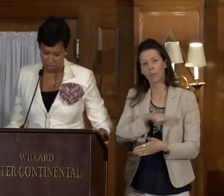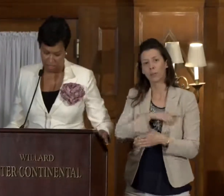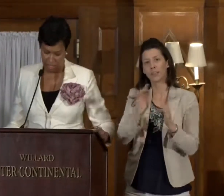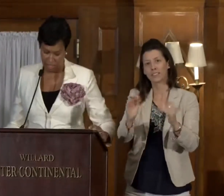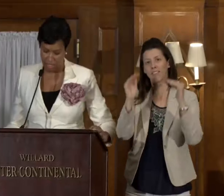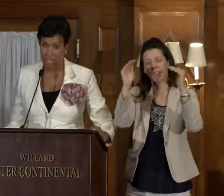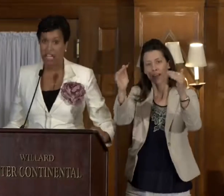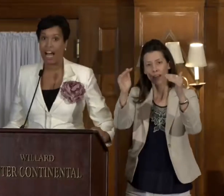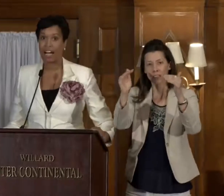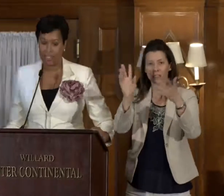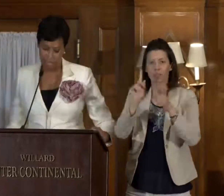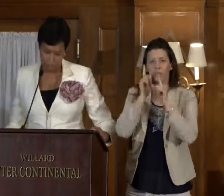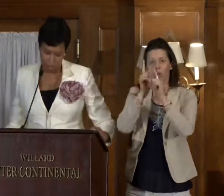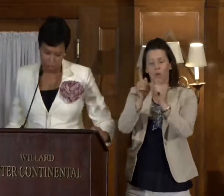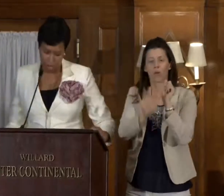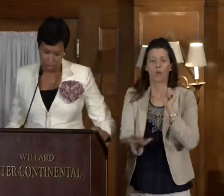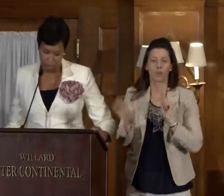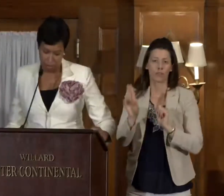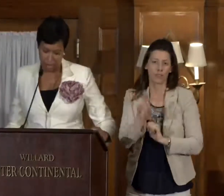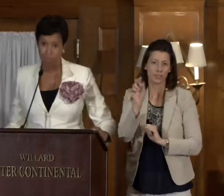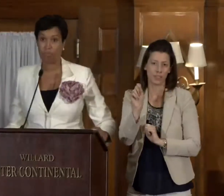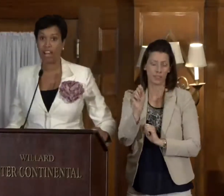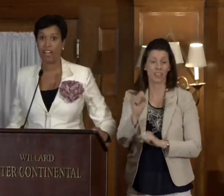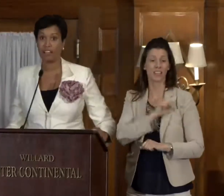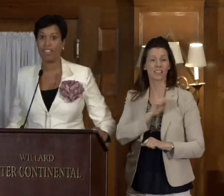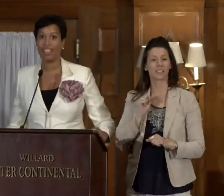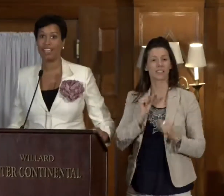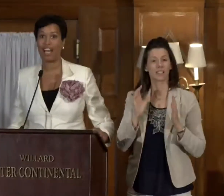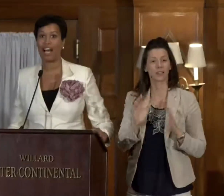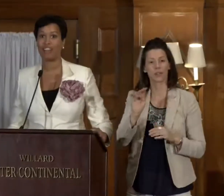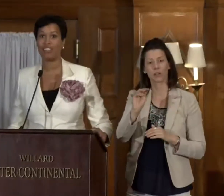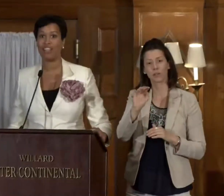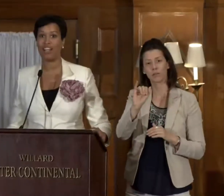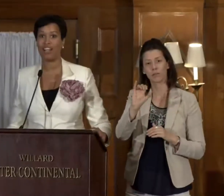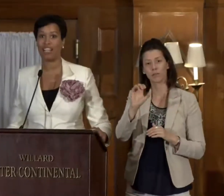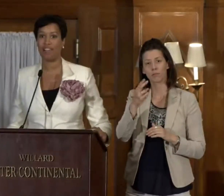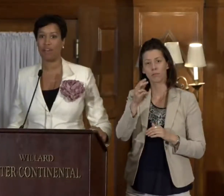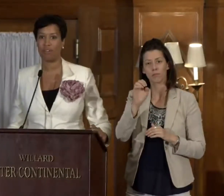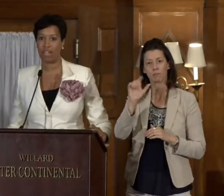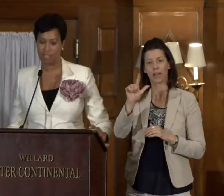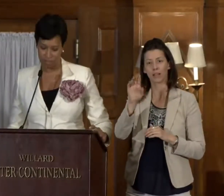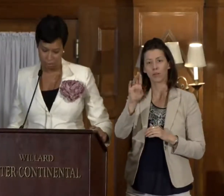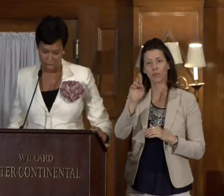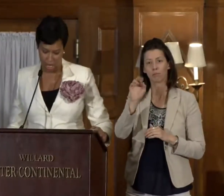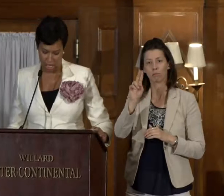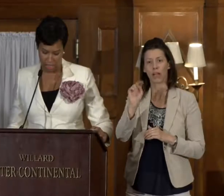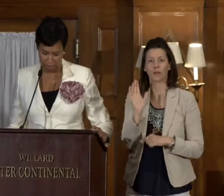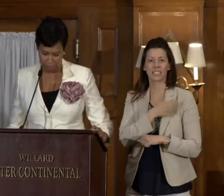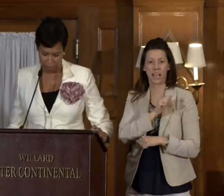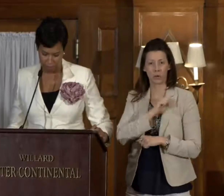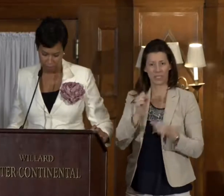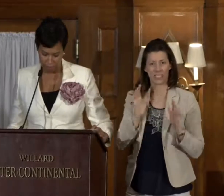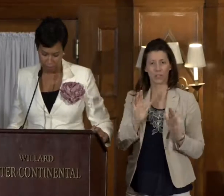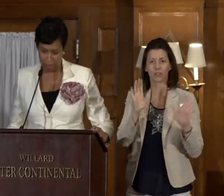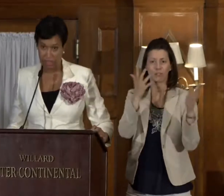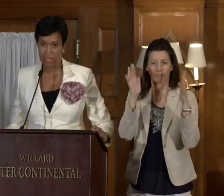cause around the nation. Senator Michael Brown is our senator. And give him a round of applause.